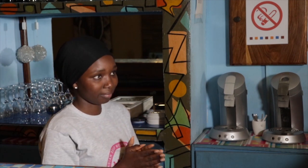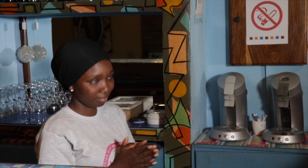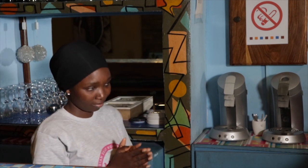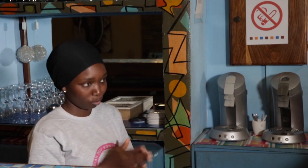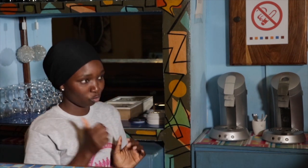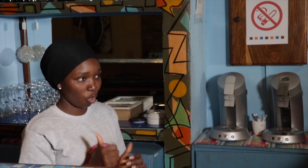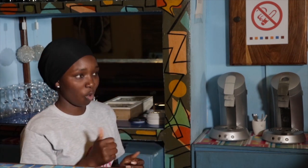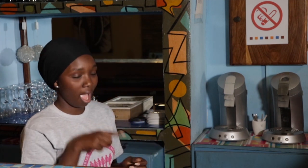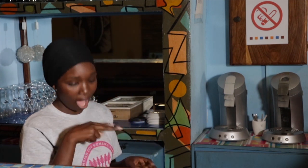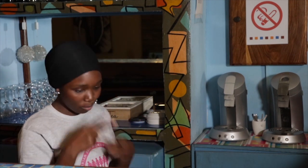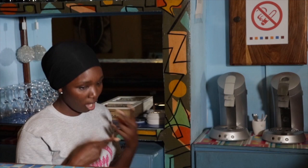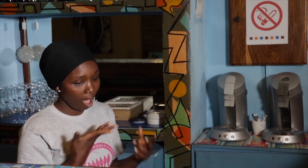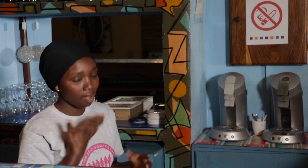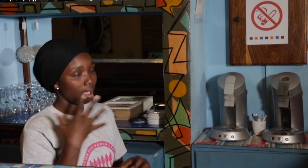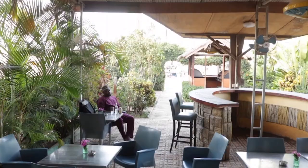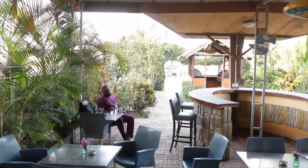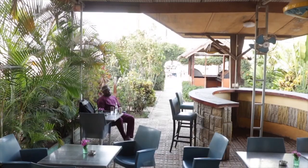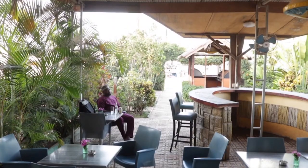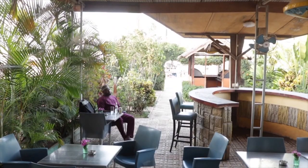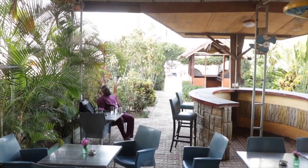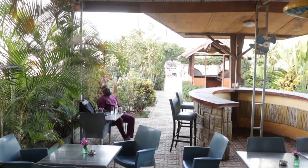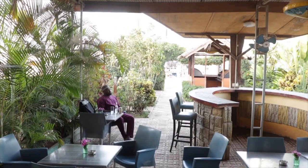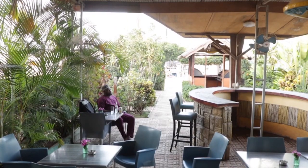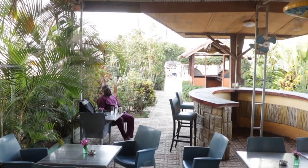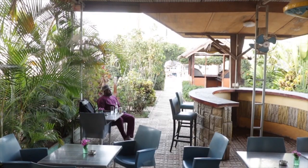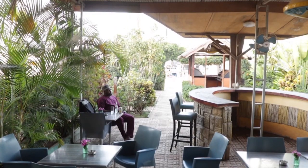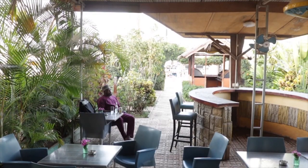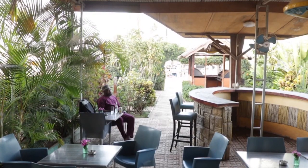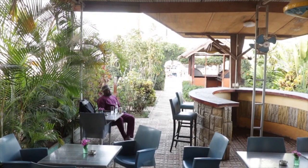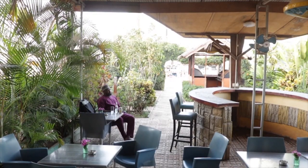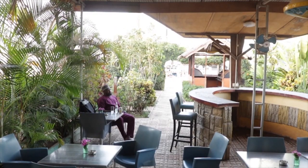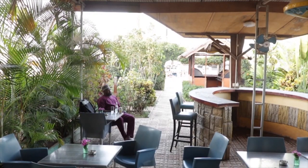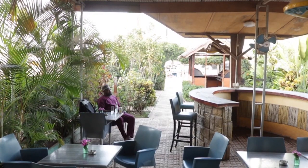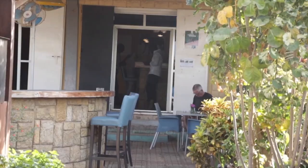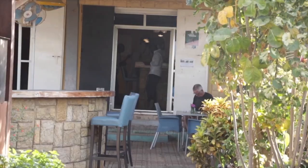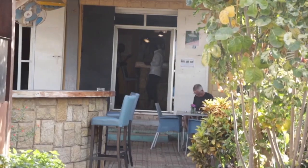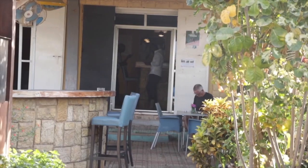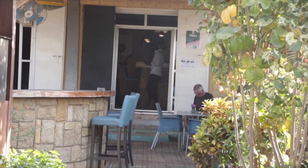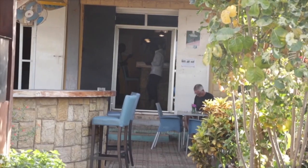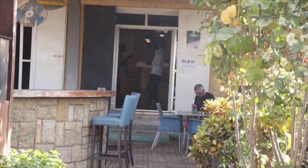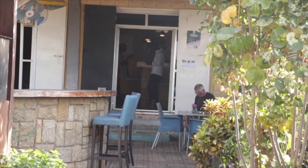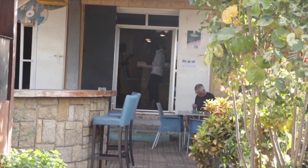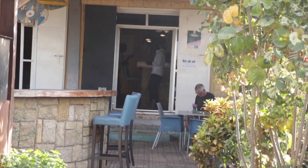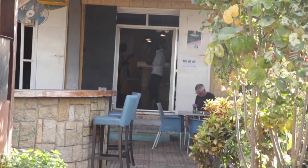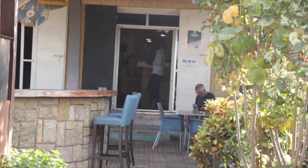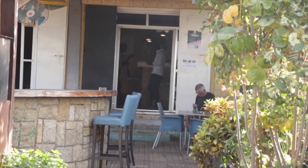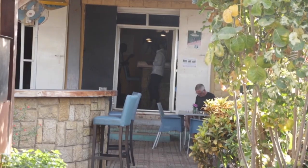and very open. I even help people. Every customer who comes to Tulkuya and signs for the first time follows the same pattern.